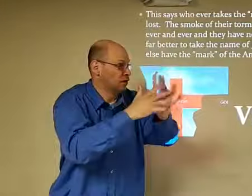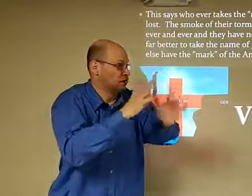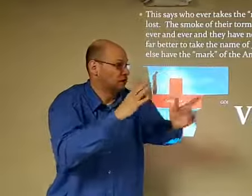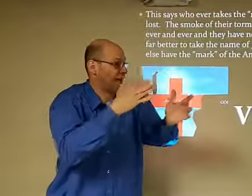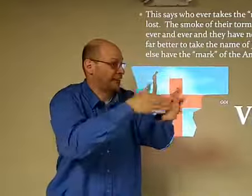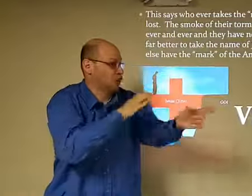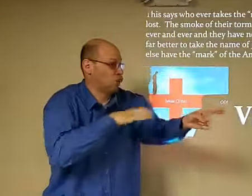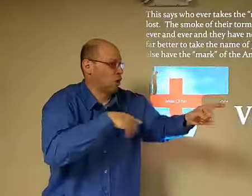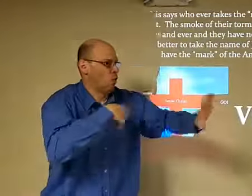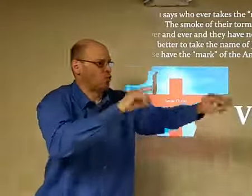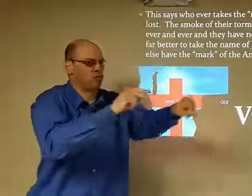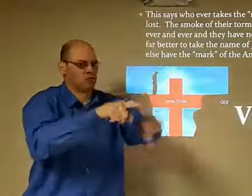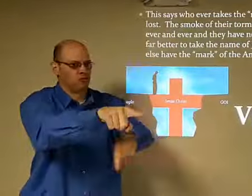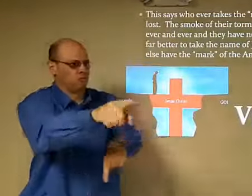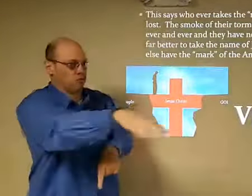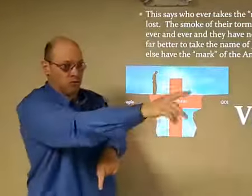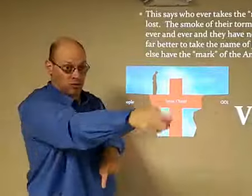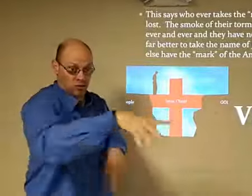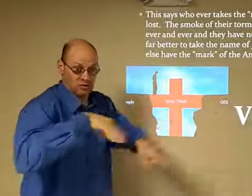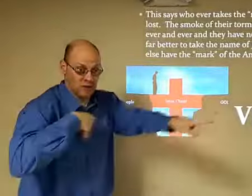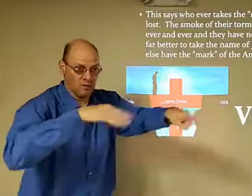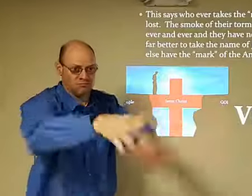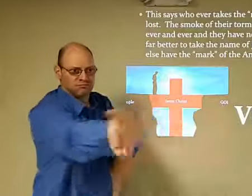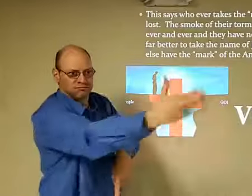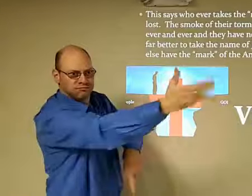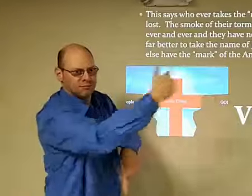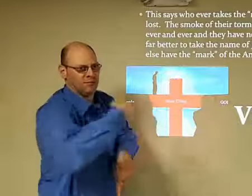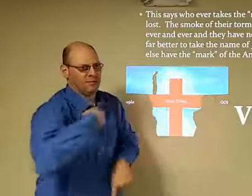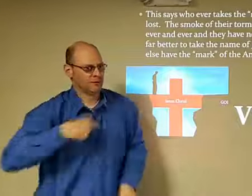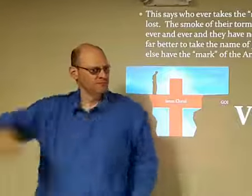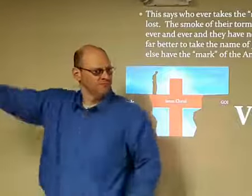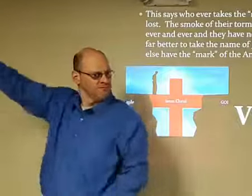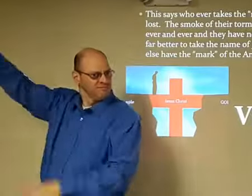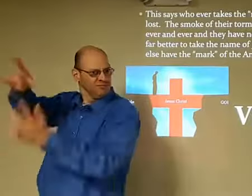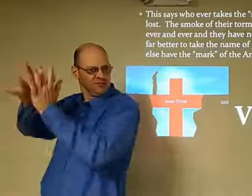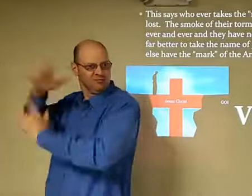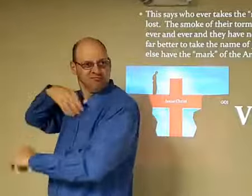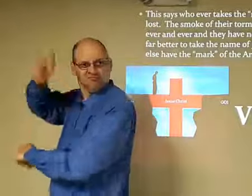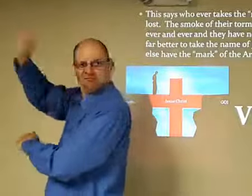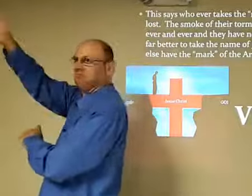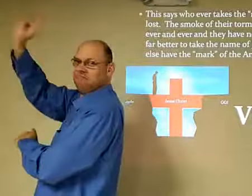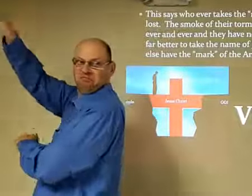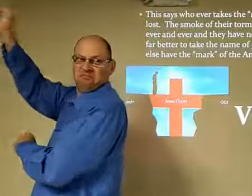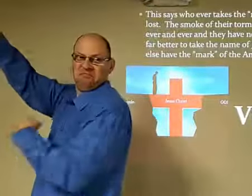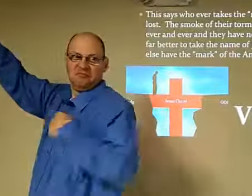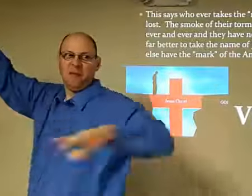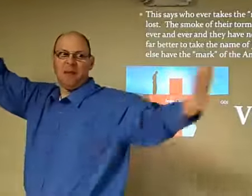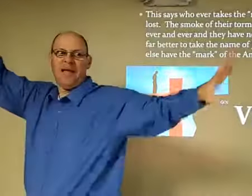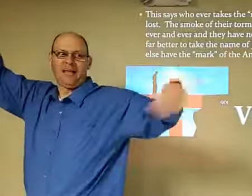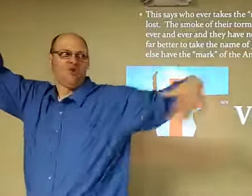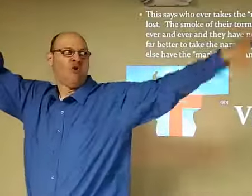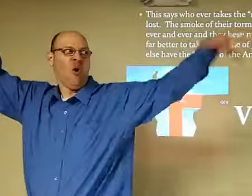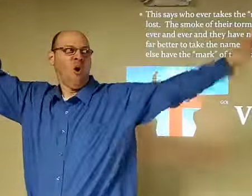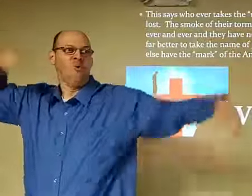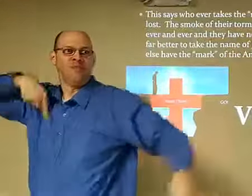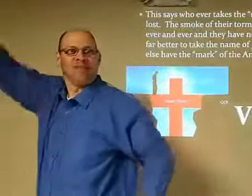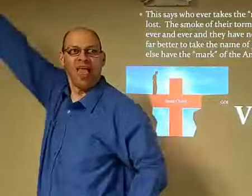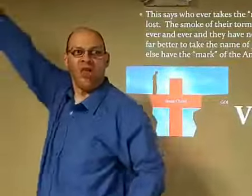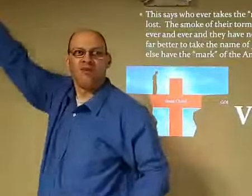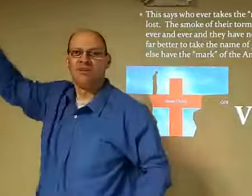else they want that mark that's on them not for me I'm choosing Jesus I going